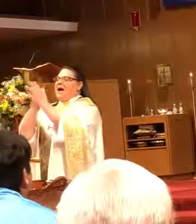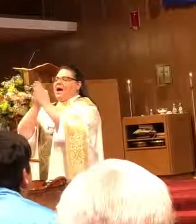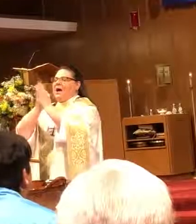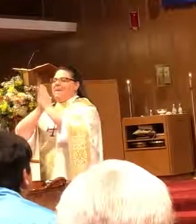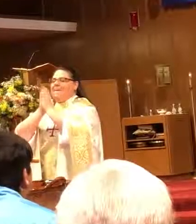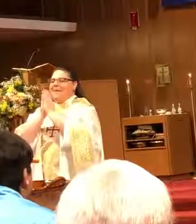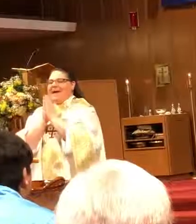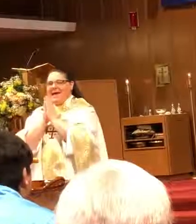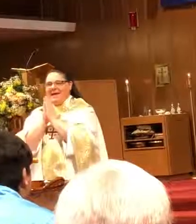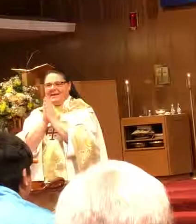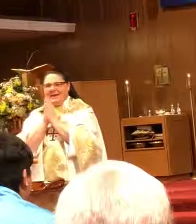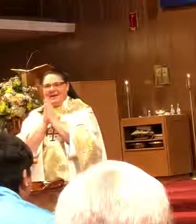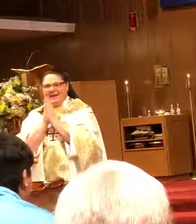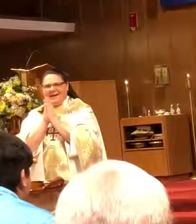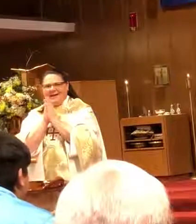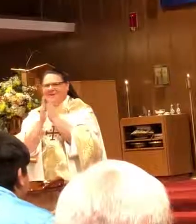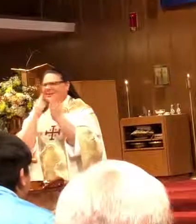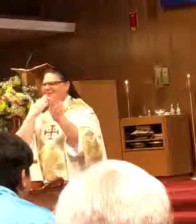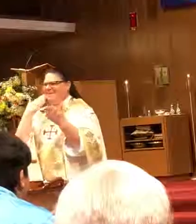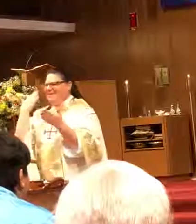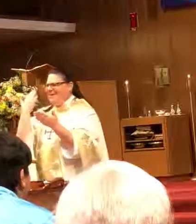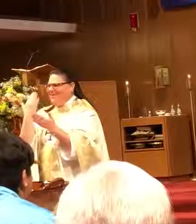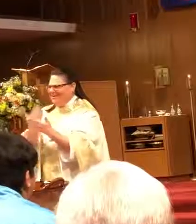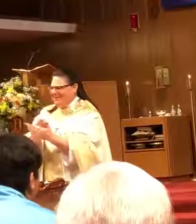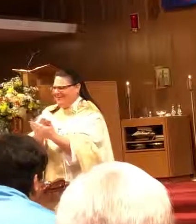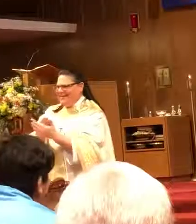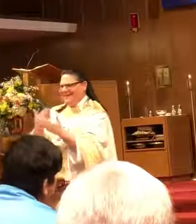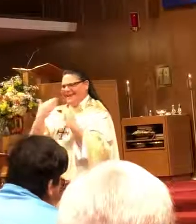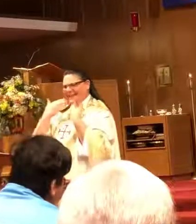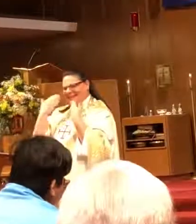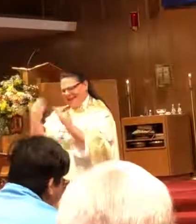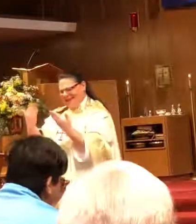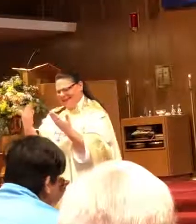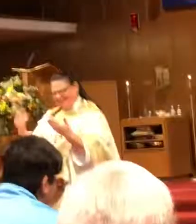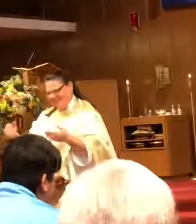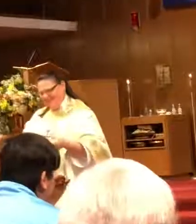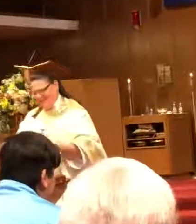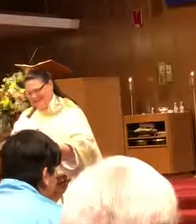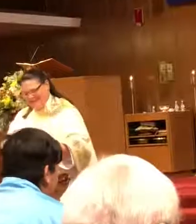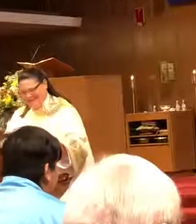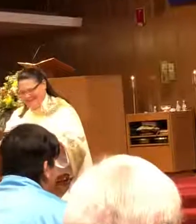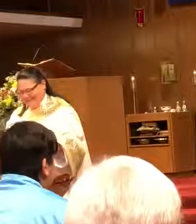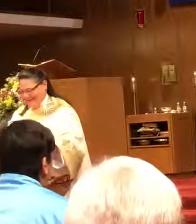Amen. You're doing so good. Thank you very much. Thank you very much.